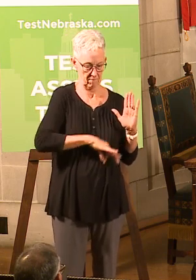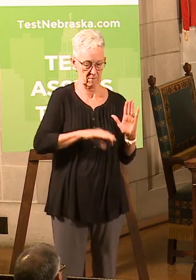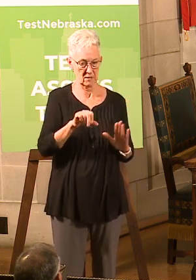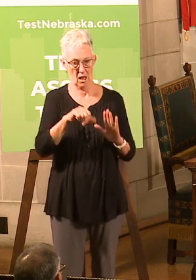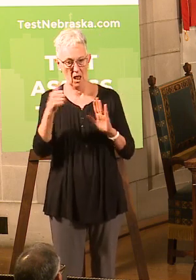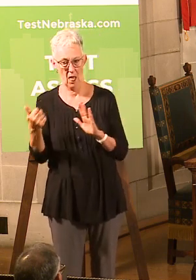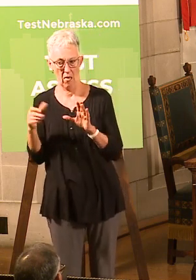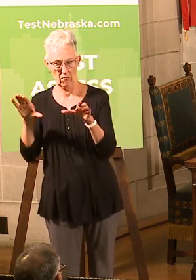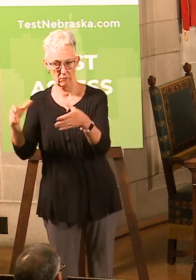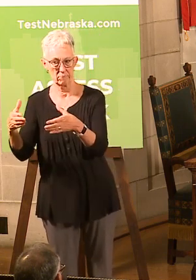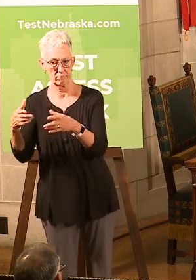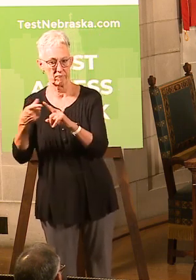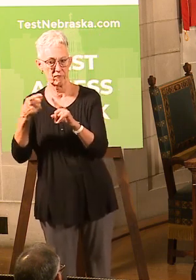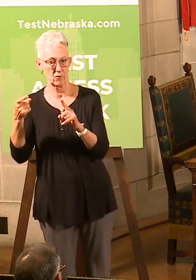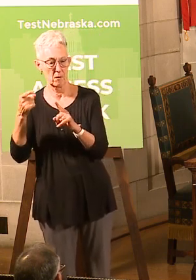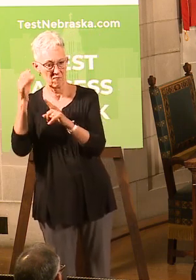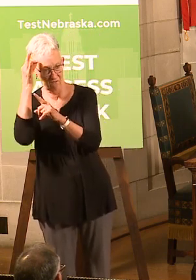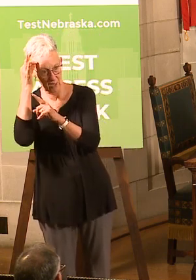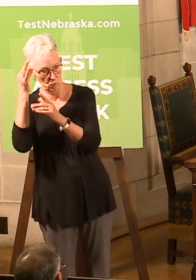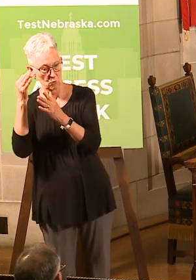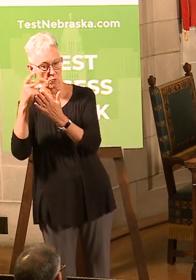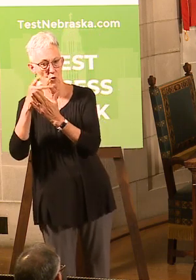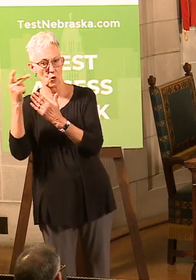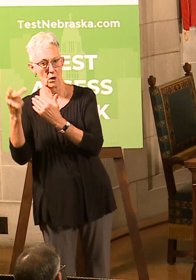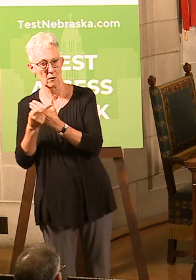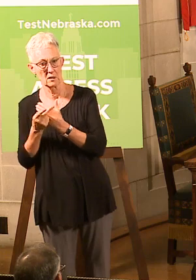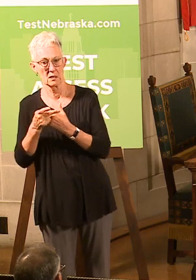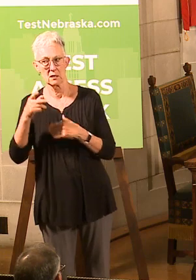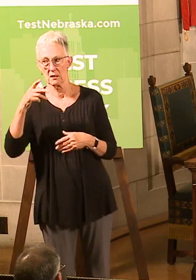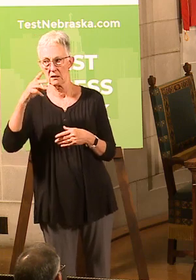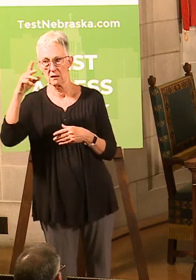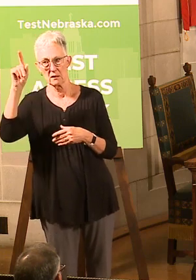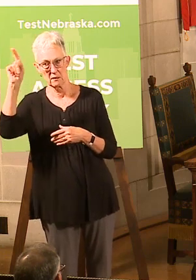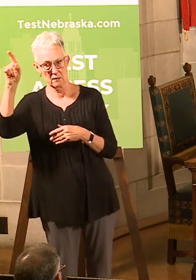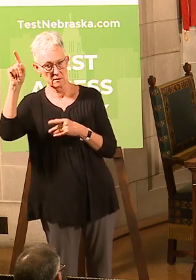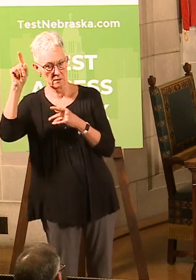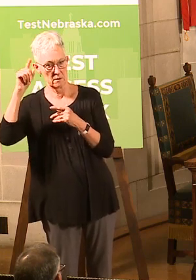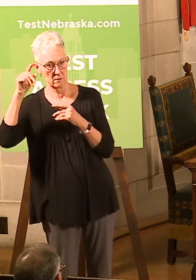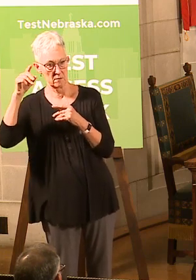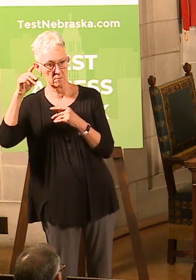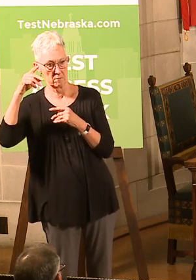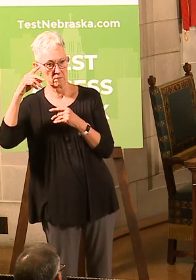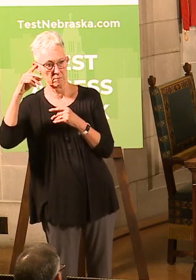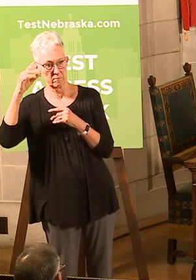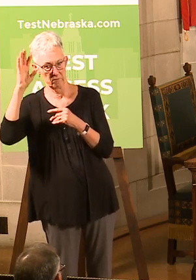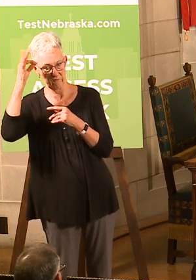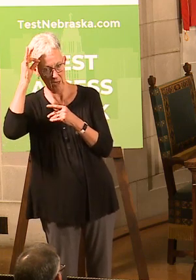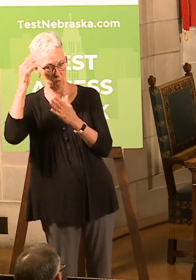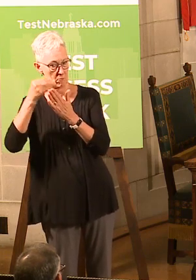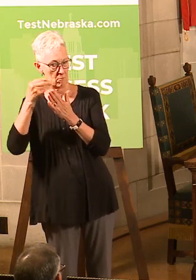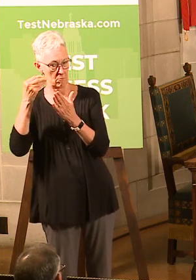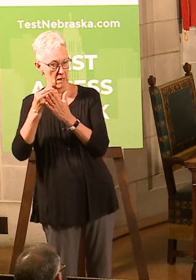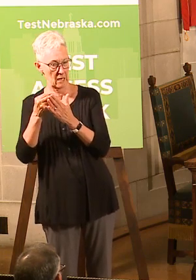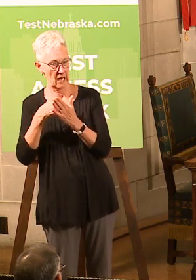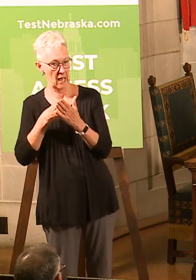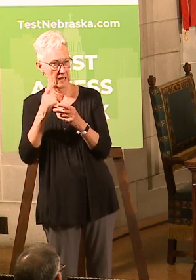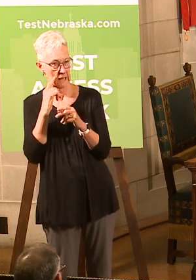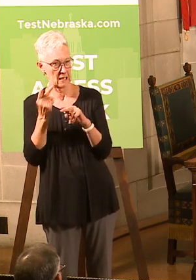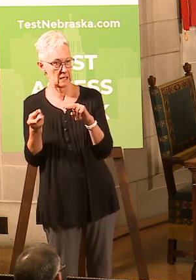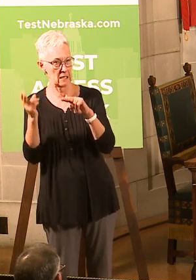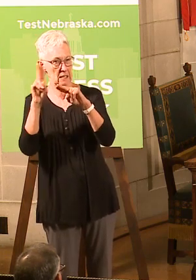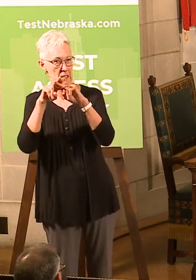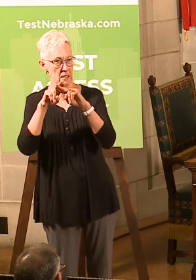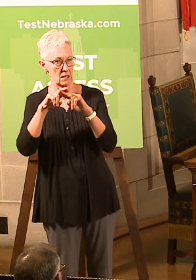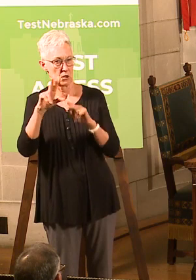federal programs. The number of PUC claimants is up about, I think it's just